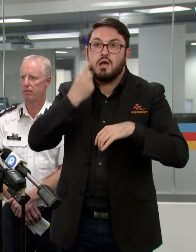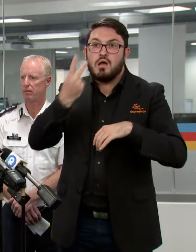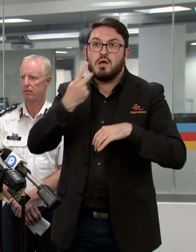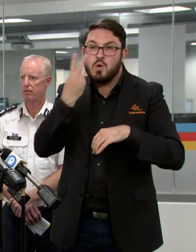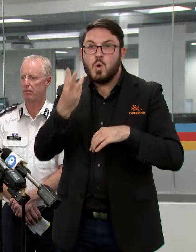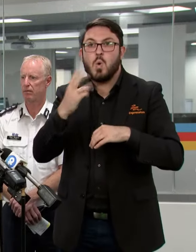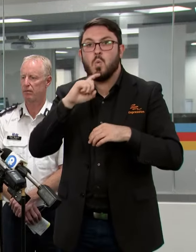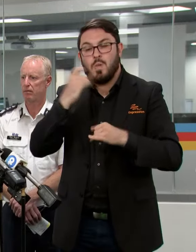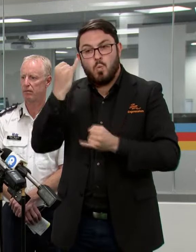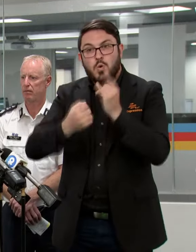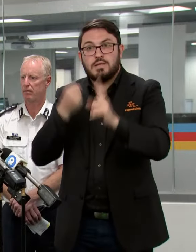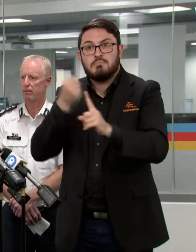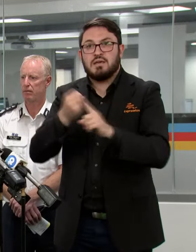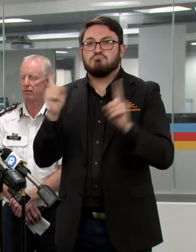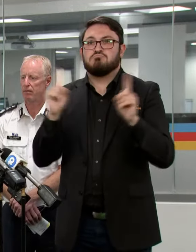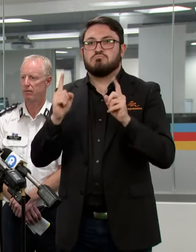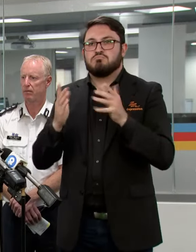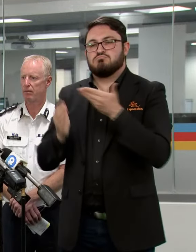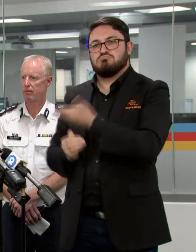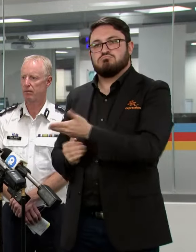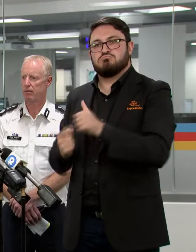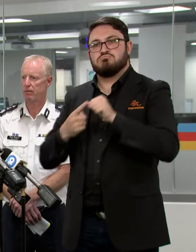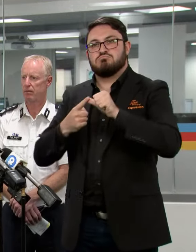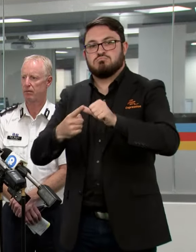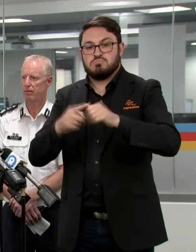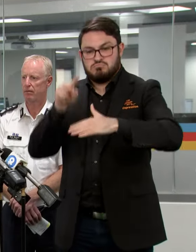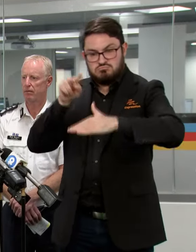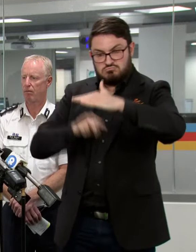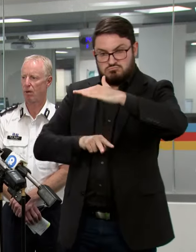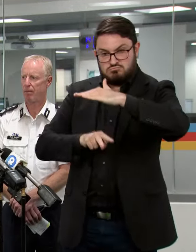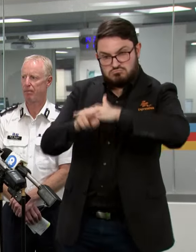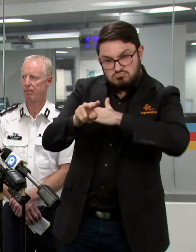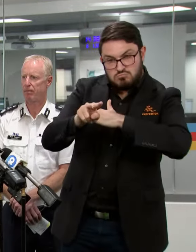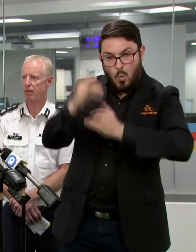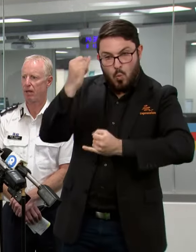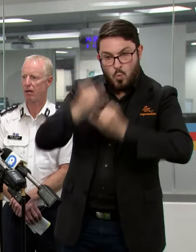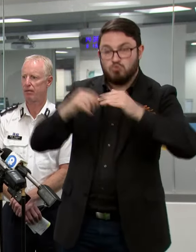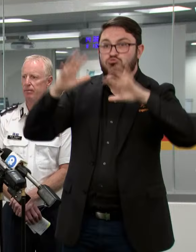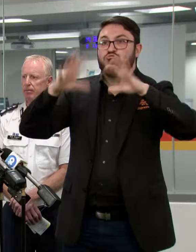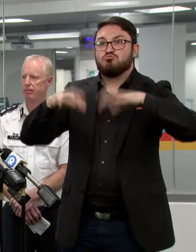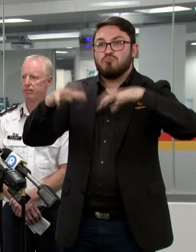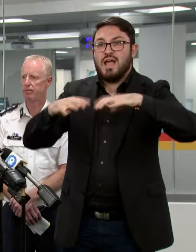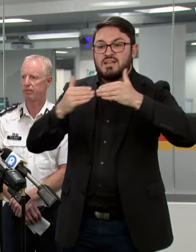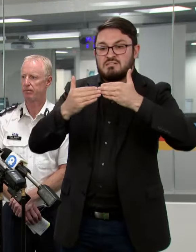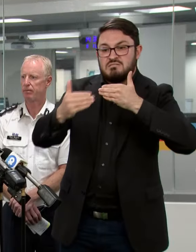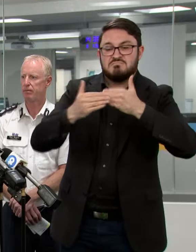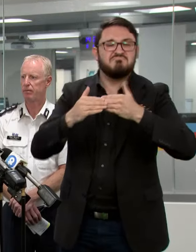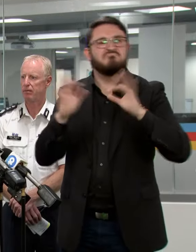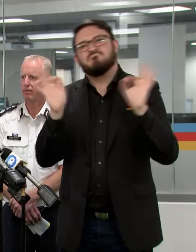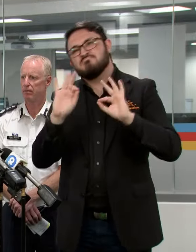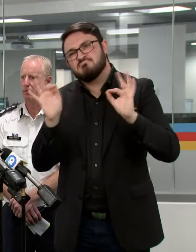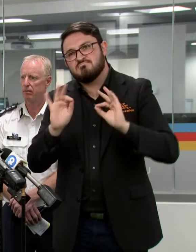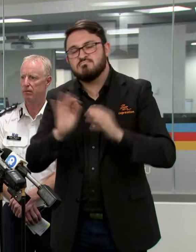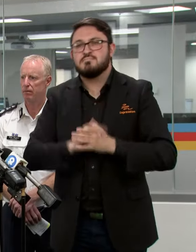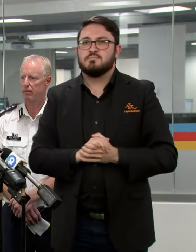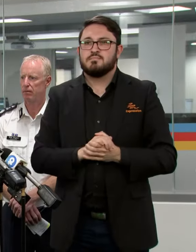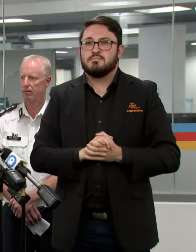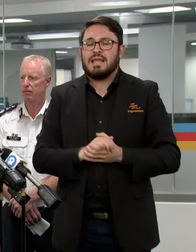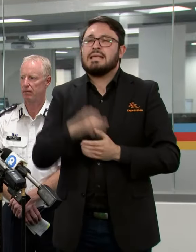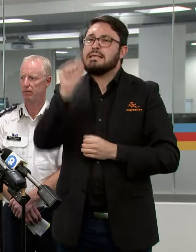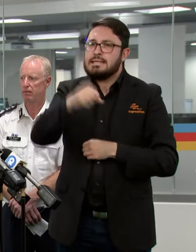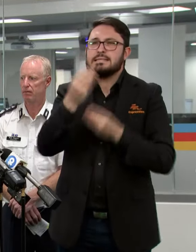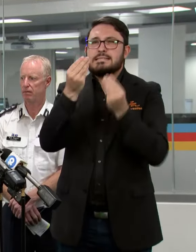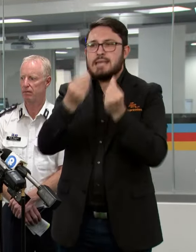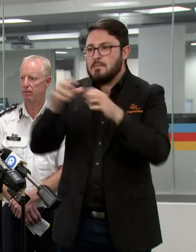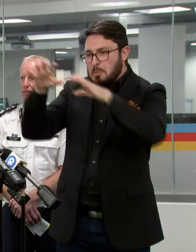even worse for residents then? Good news is that we're not expecting widespread rainfall over the next few days. So some isolated